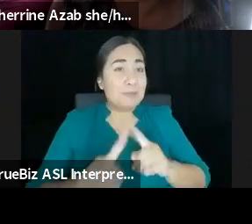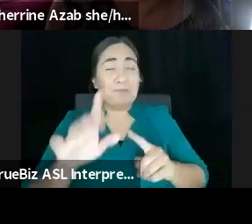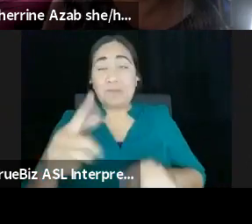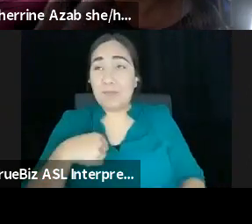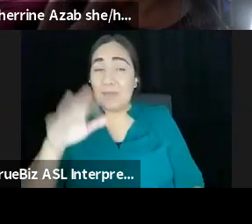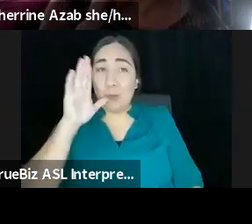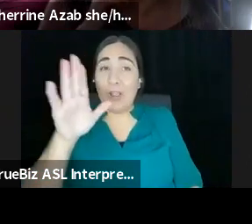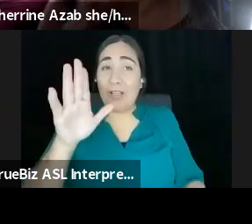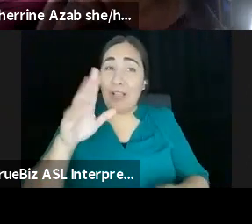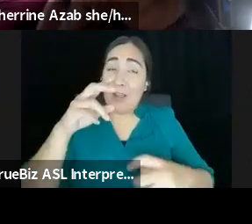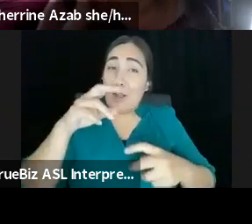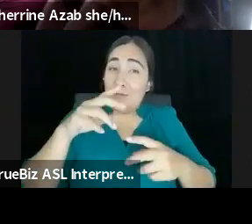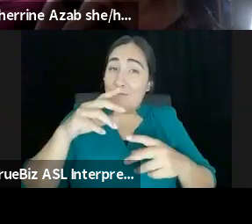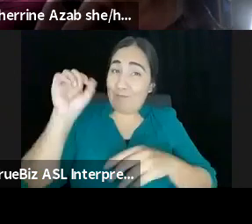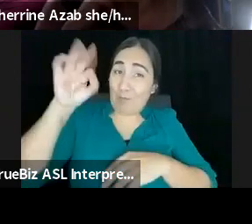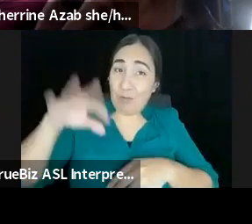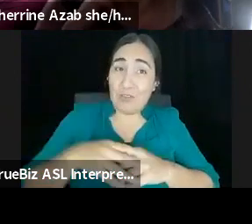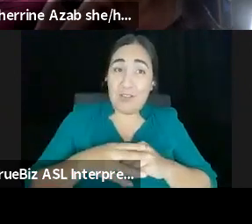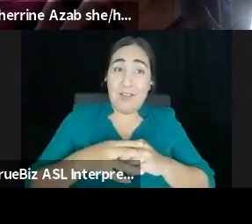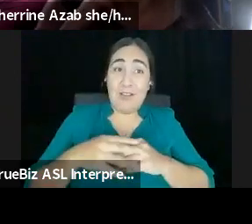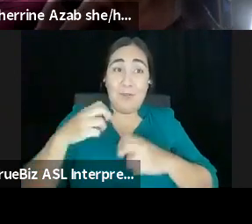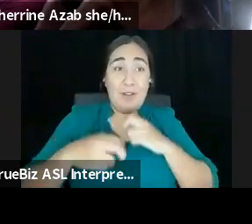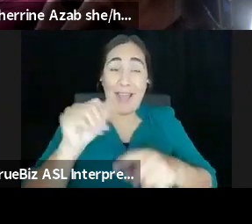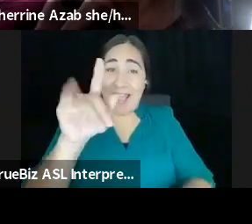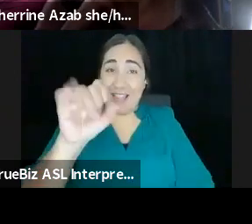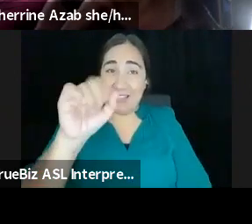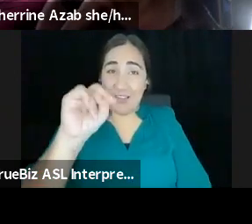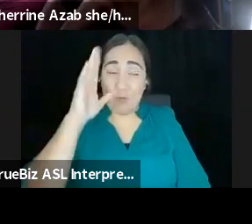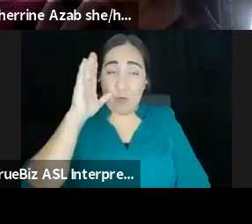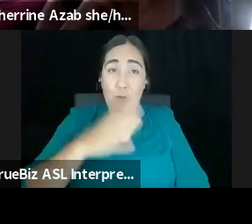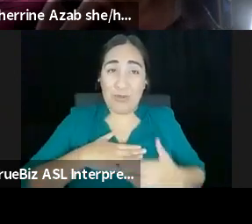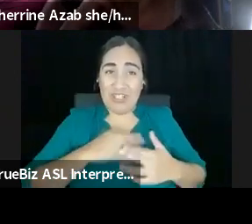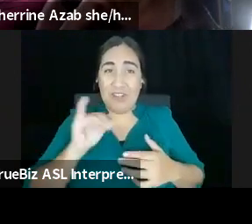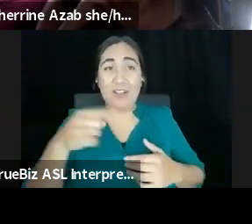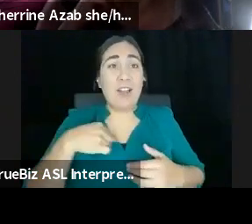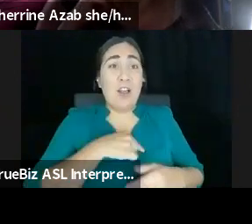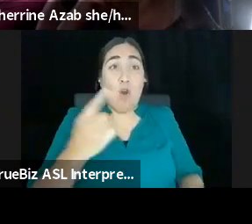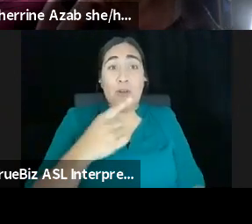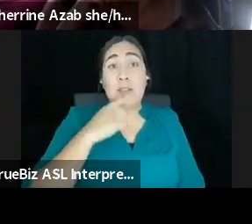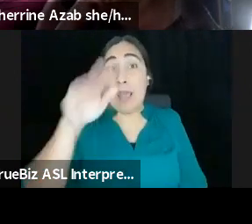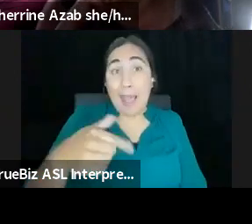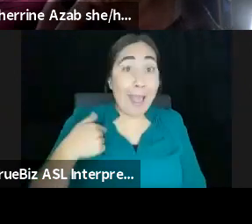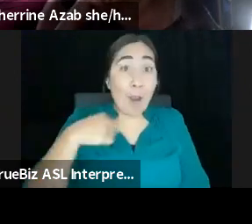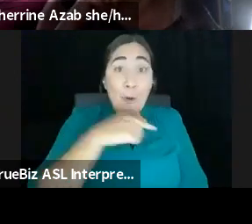but, um, Alison, appreciate this, but I always like to say all the time, you know, hey, we're Indians. We barter. We're like, it's a lot more than money.